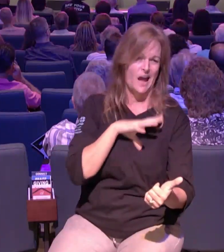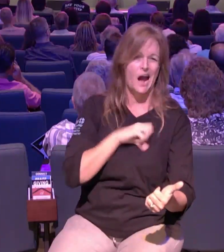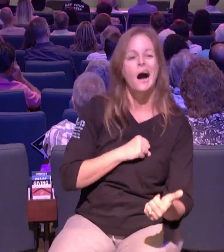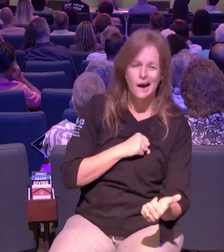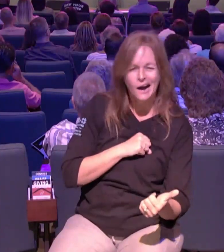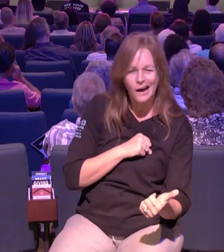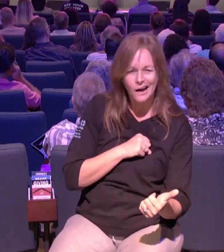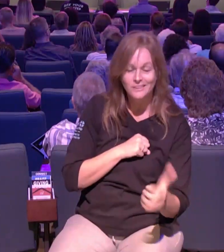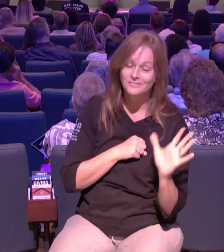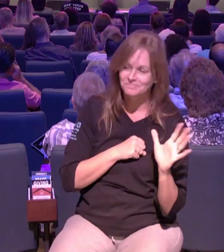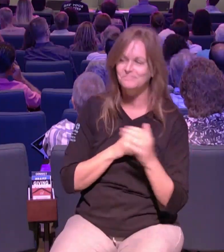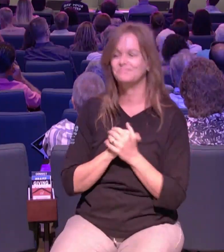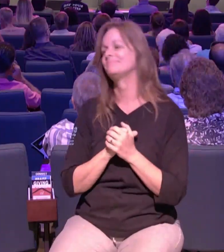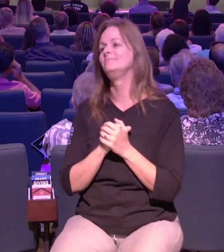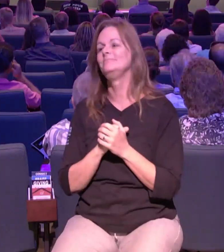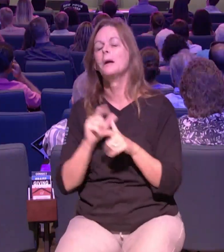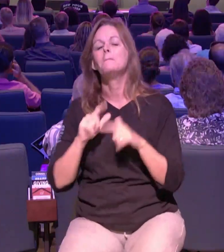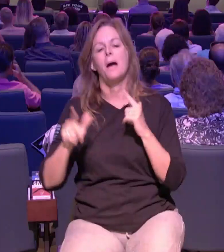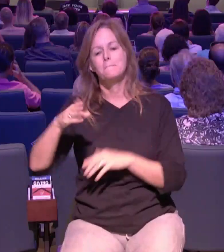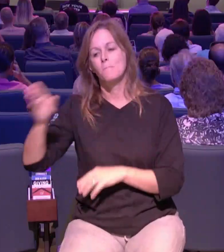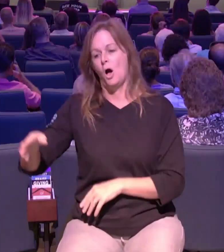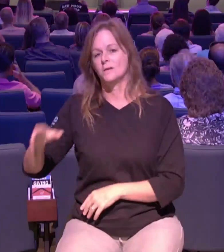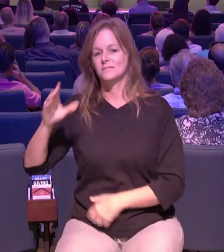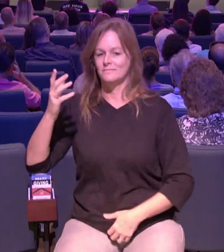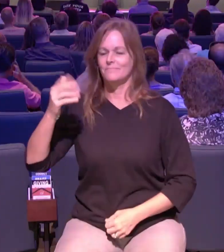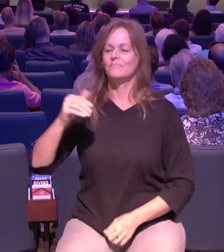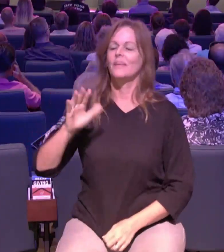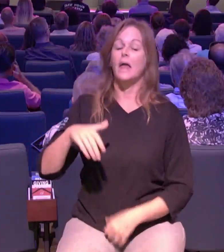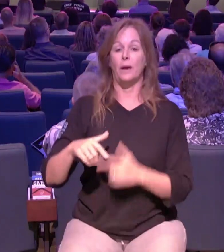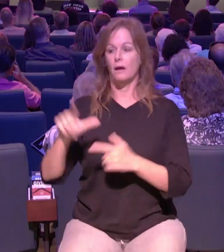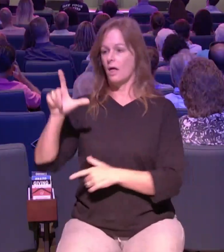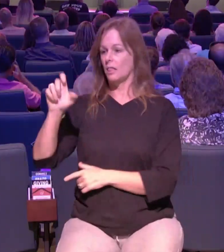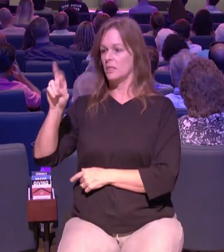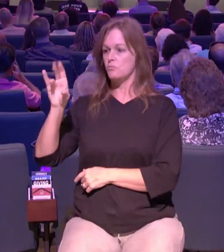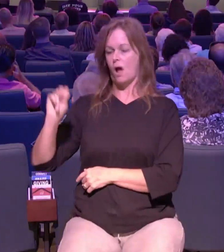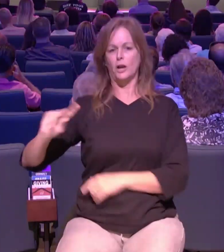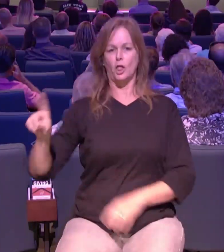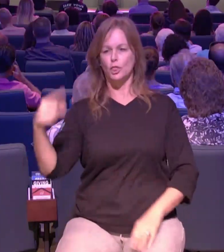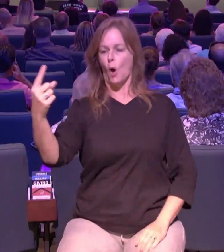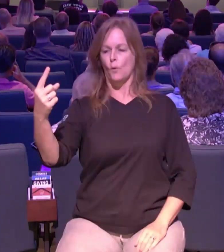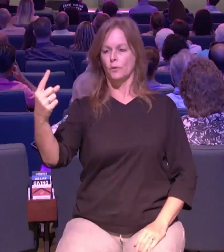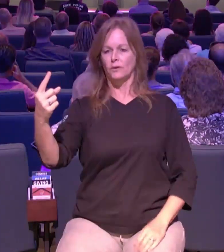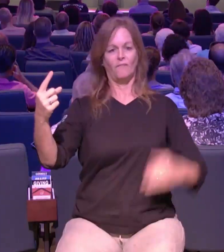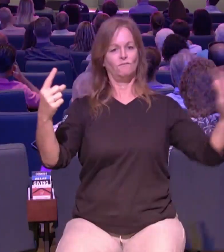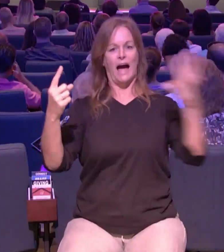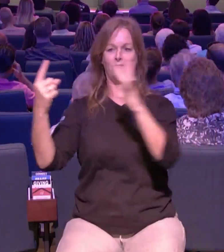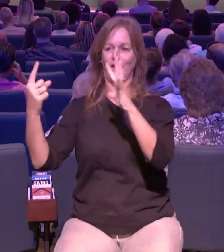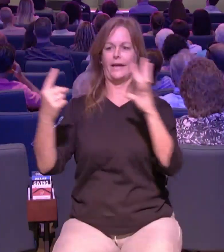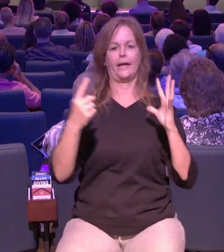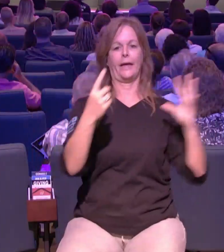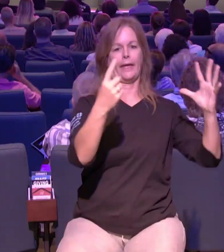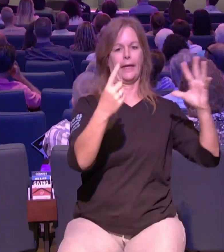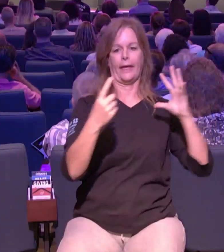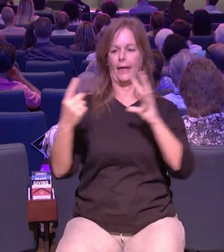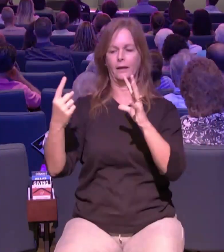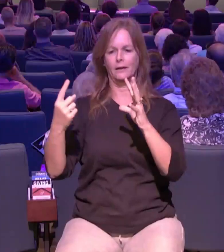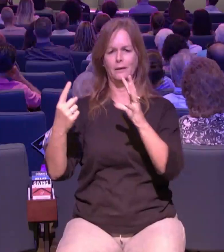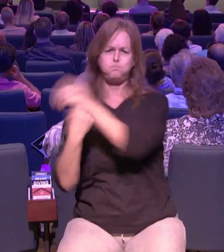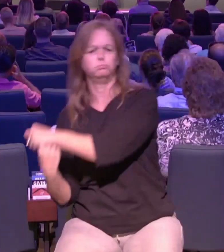but lebron could not have won alone he might have thinks he could have won alone but he couldn't have won